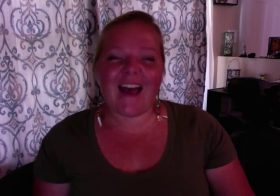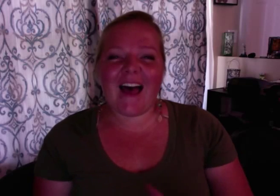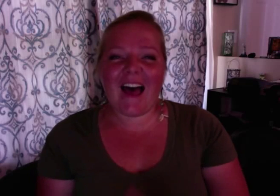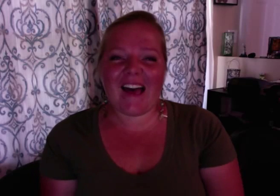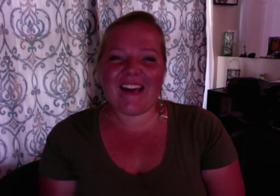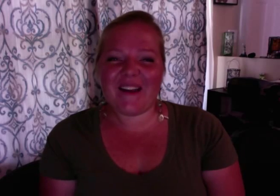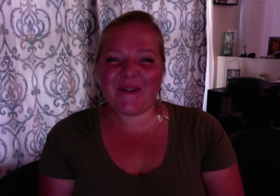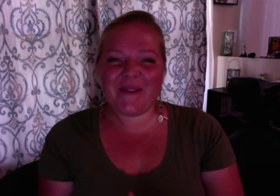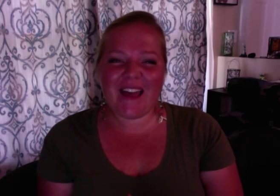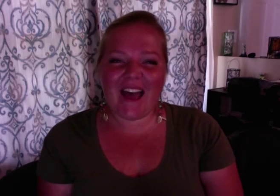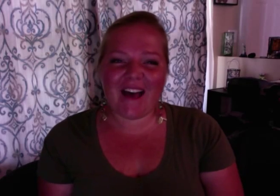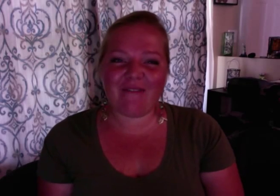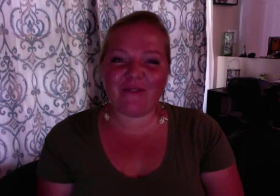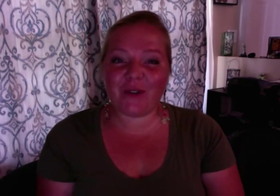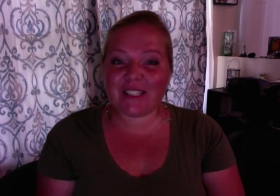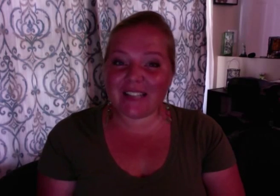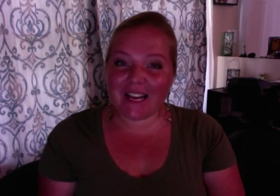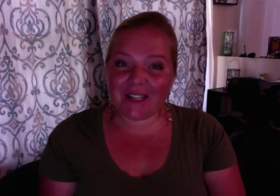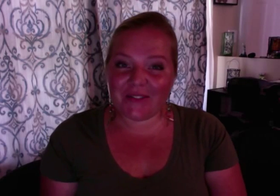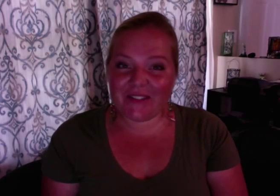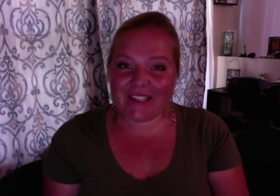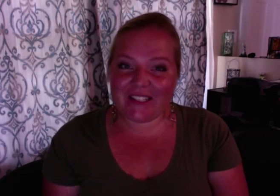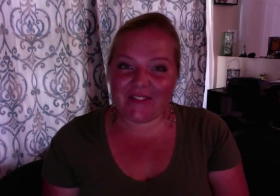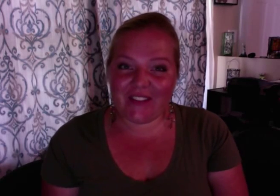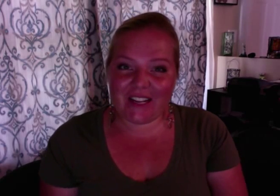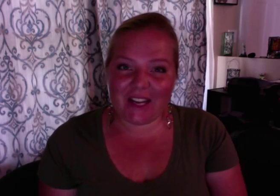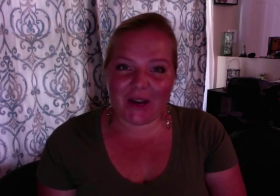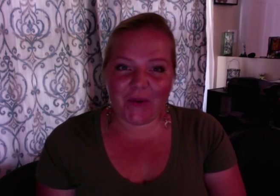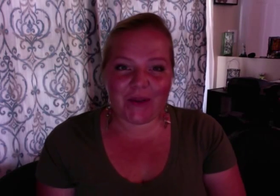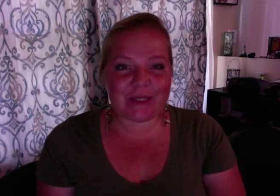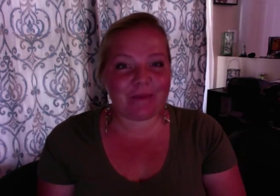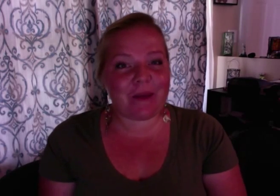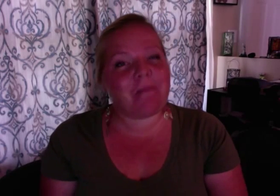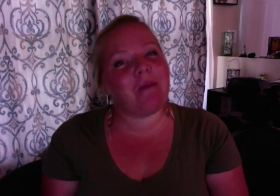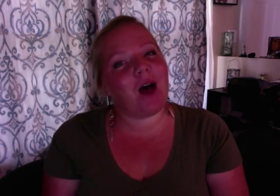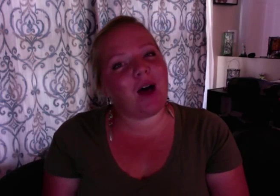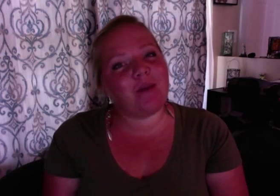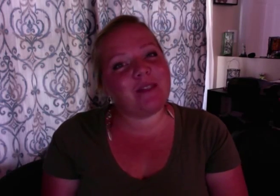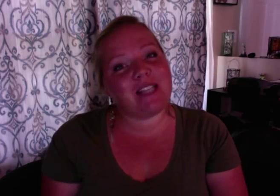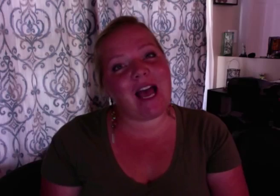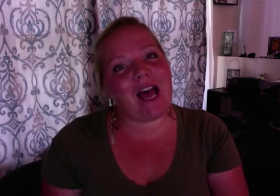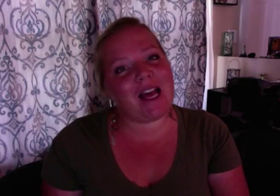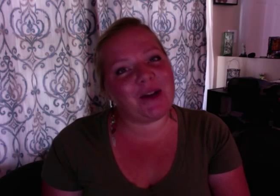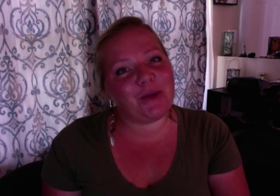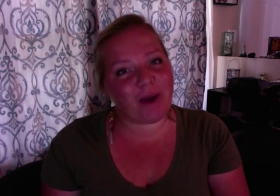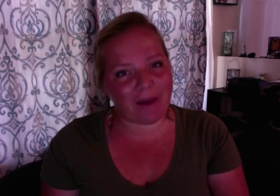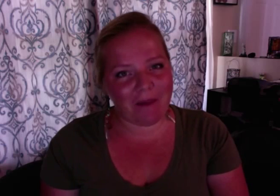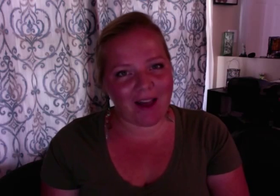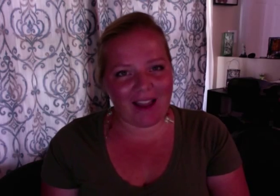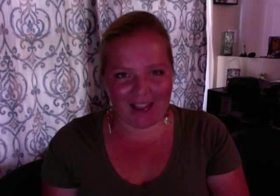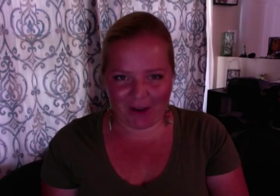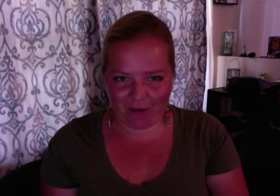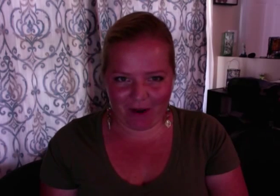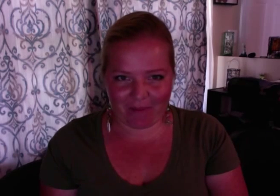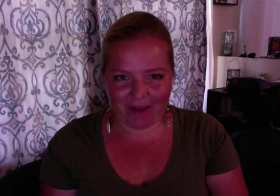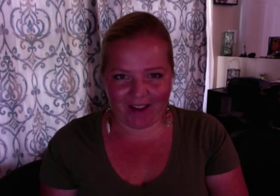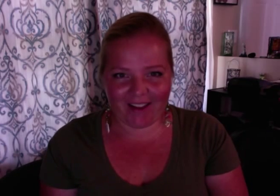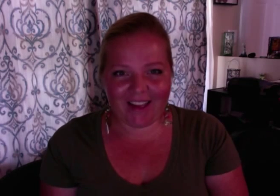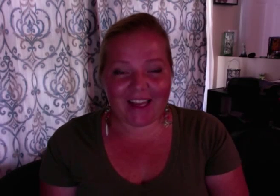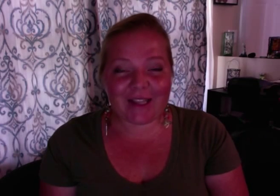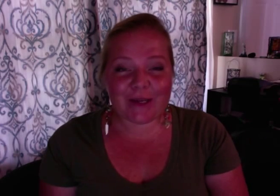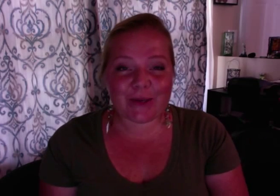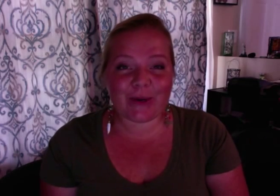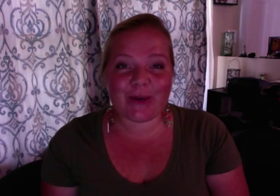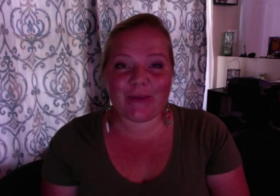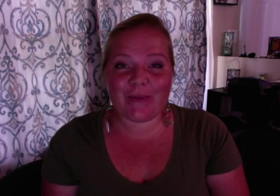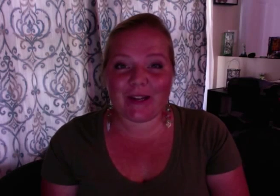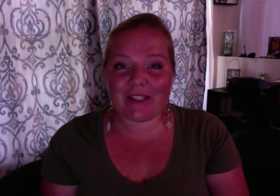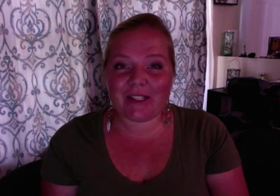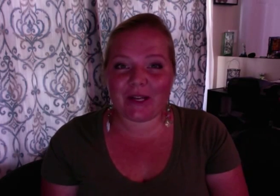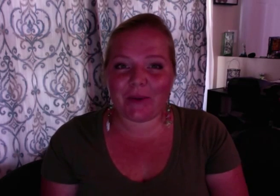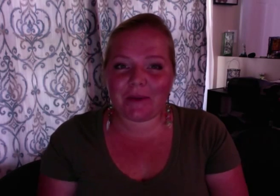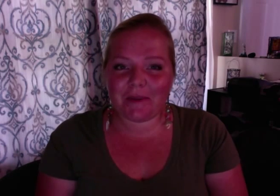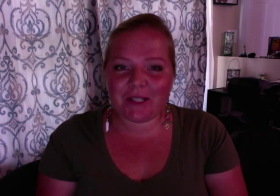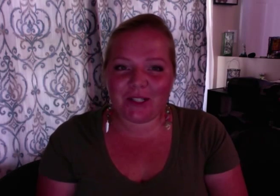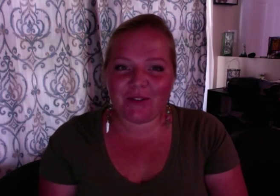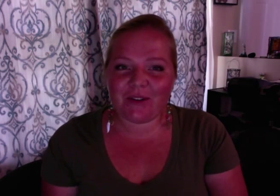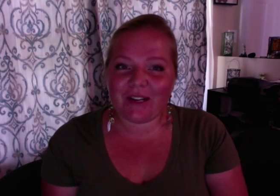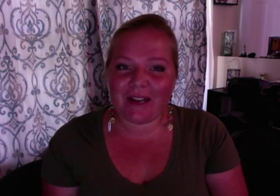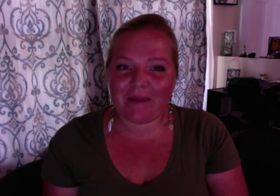Hi, we have four signs for this video. It's going be mom, dad, grandma, and grandpa. These are good ones to know, especially if you're going to come